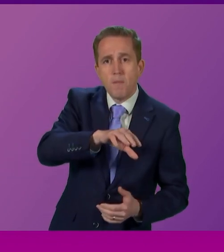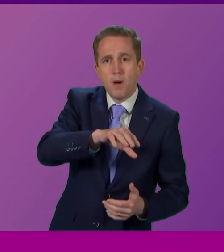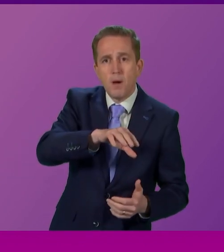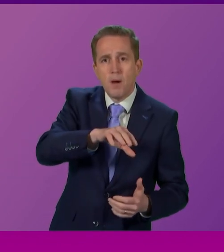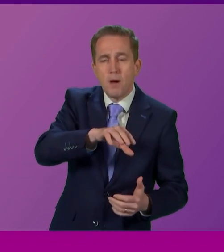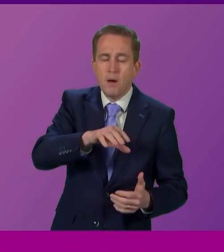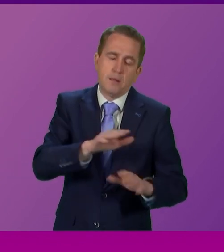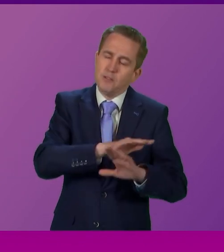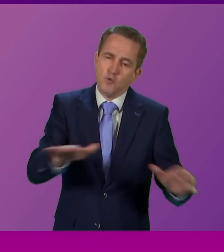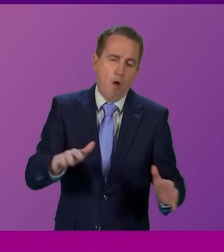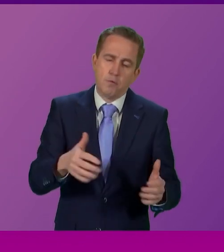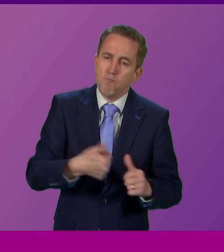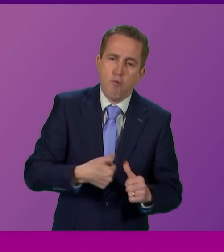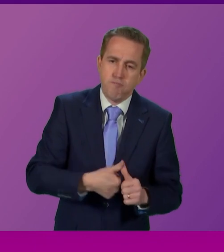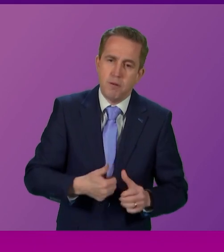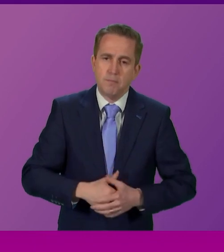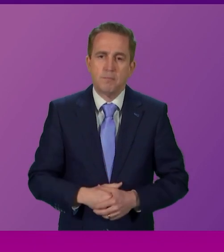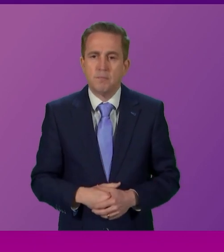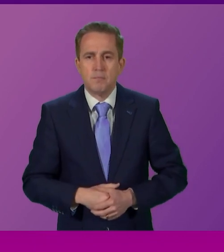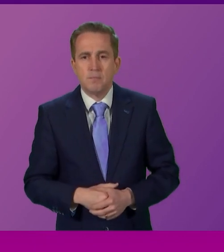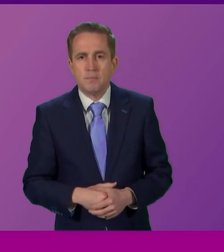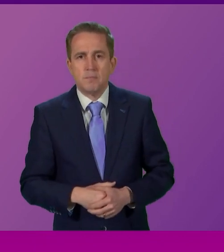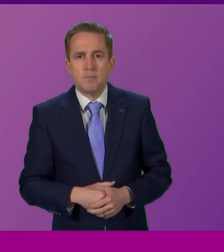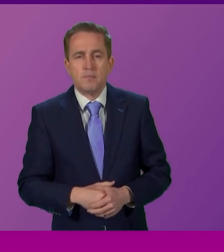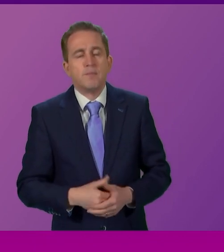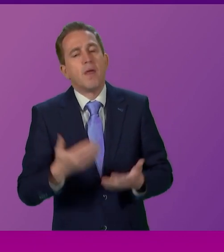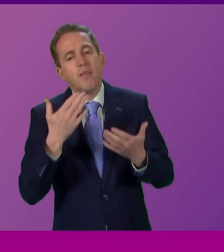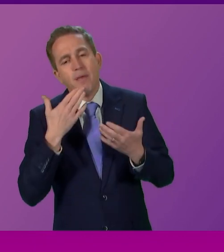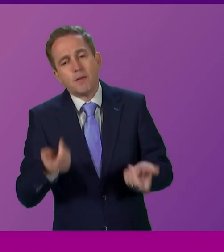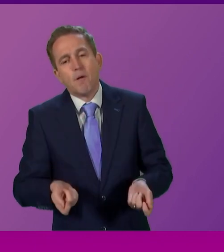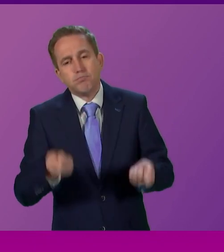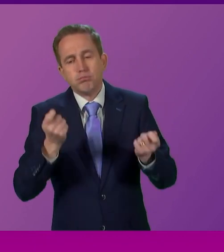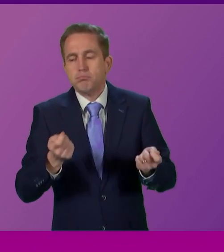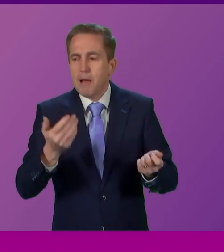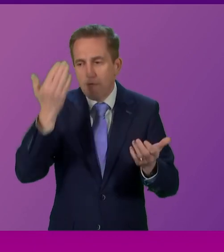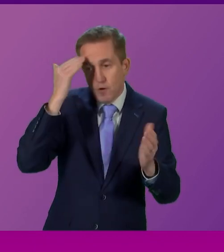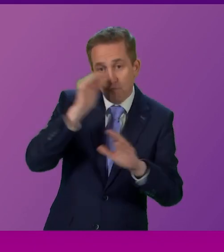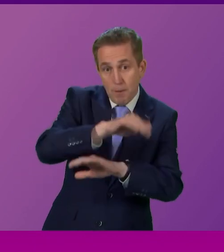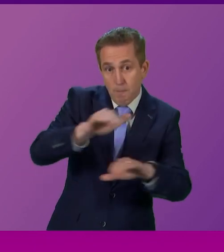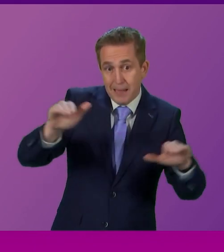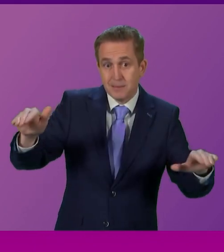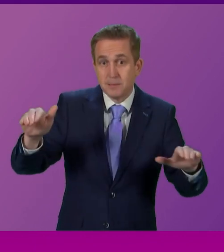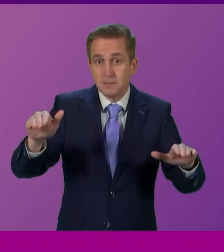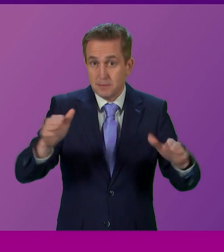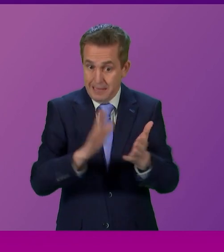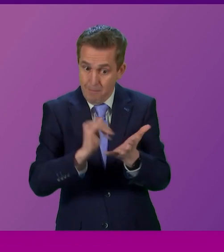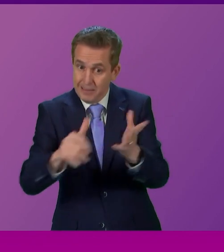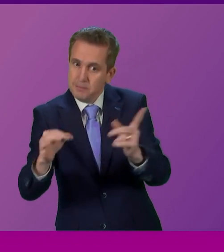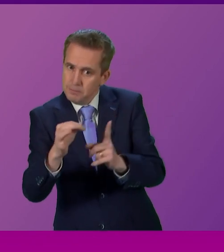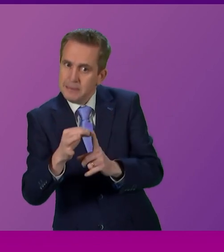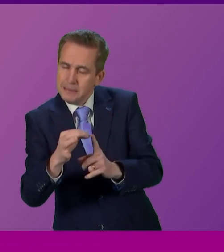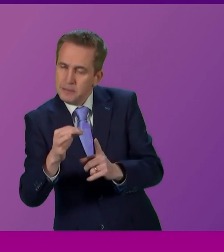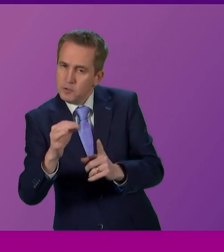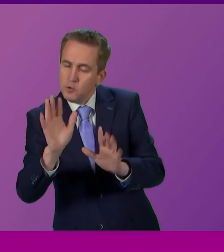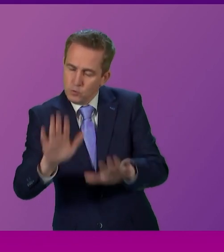inappropriately. I thank Ms Hyslop for that point of order. have reminded the Chamber that I appreciate that our motions are running